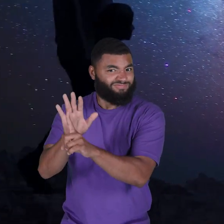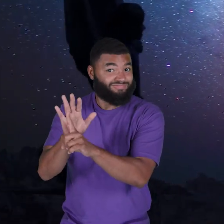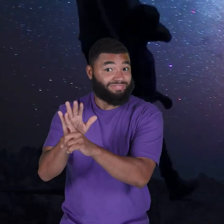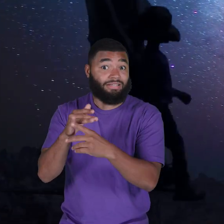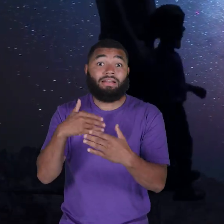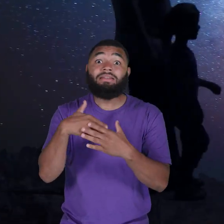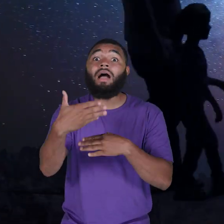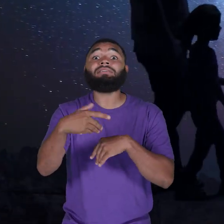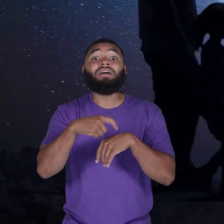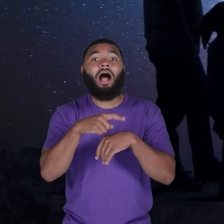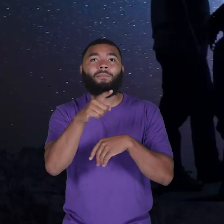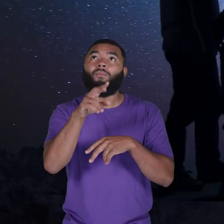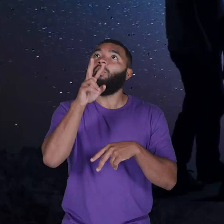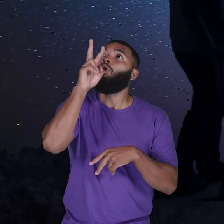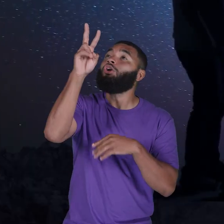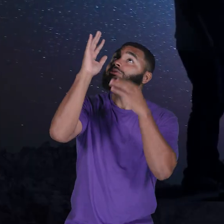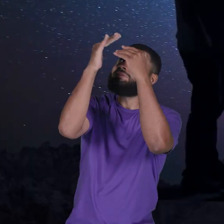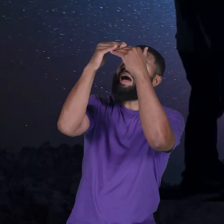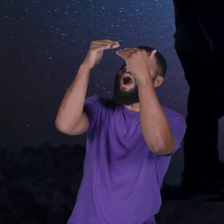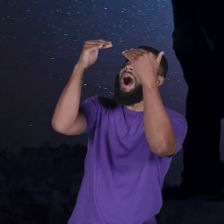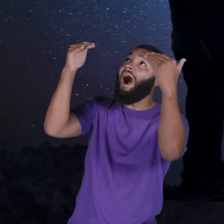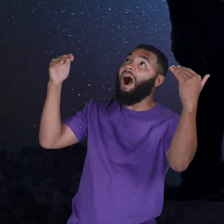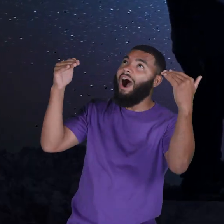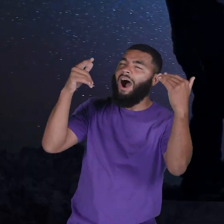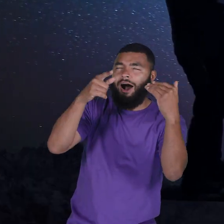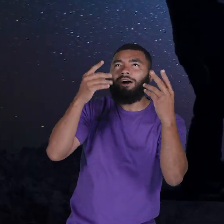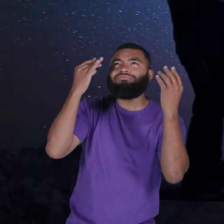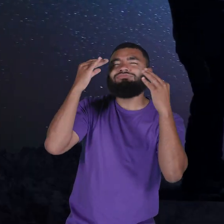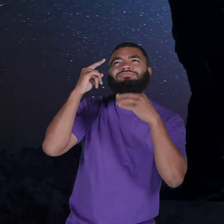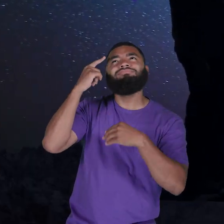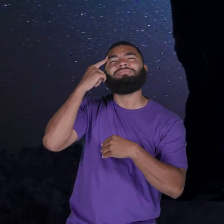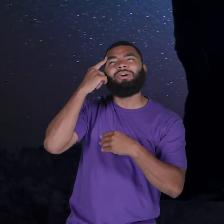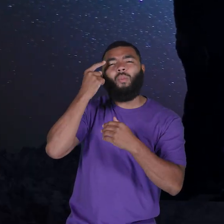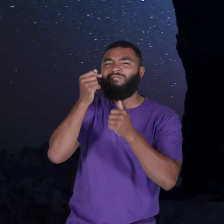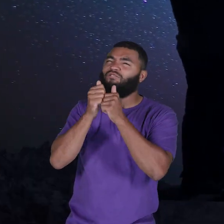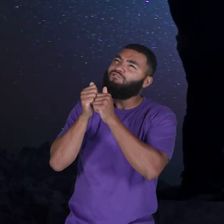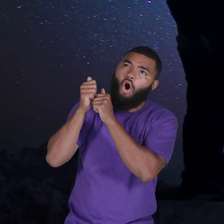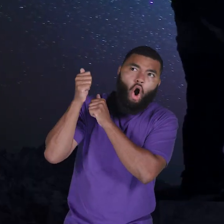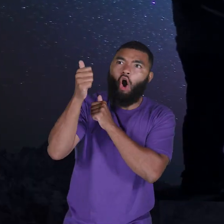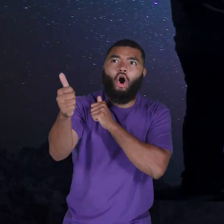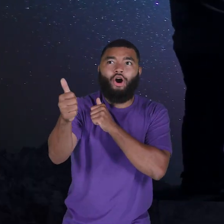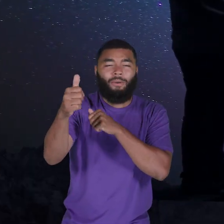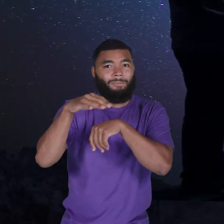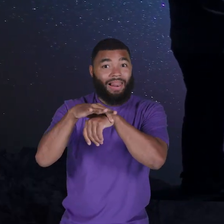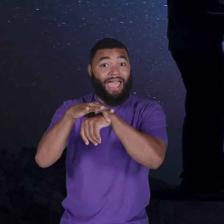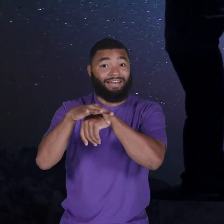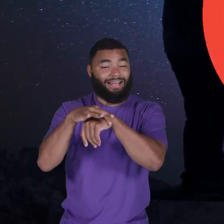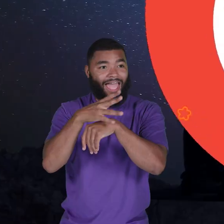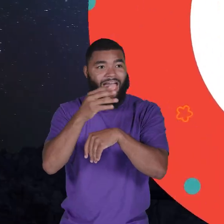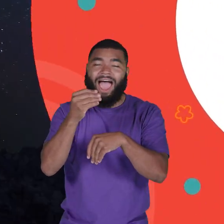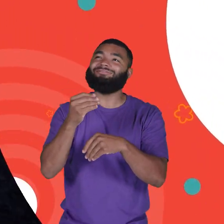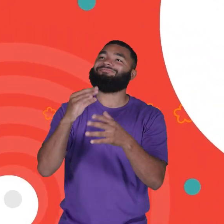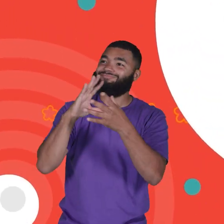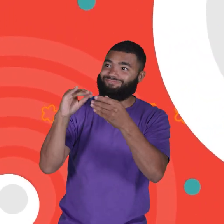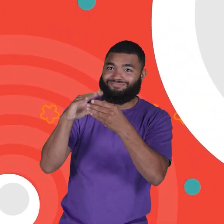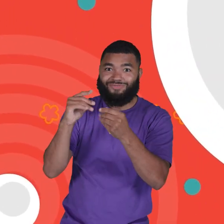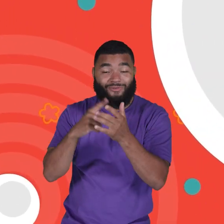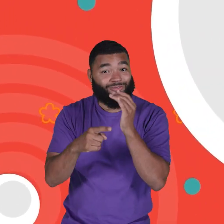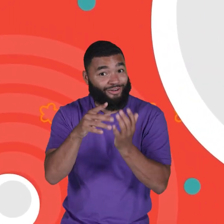the night sky, you can think about the farthest planet from the Sun and share what you have learned. Hope you had fun